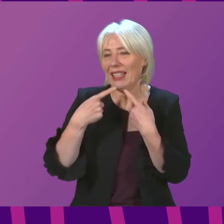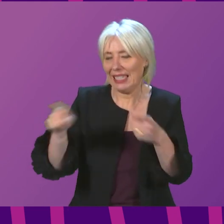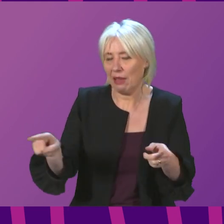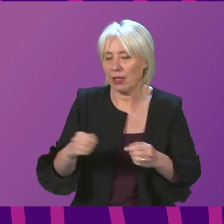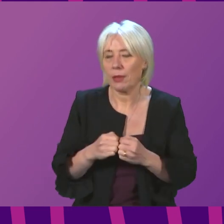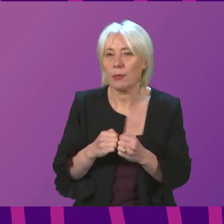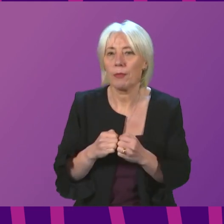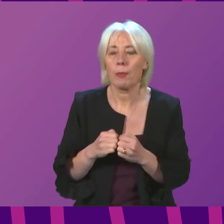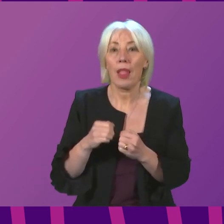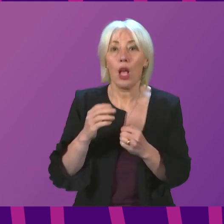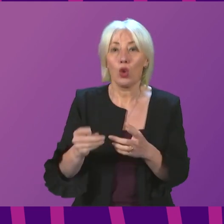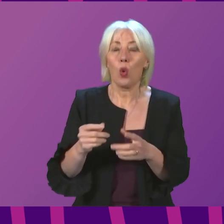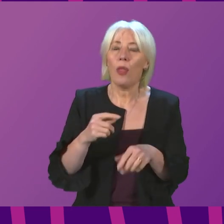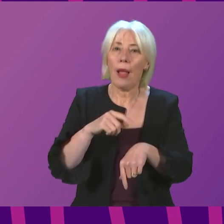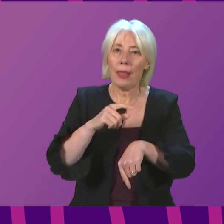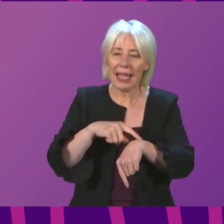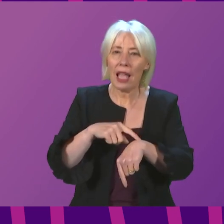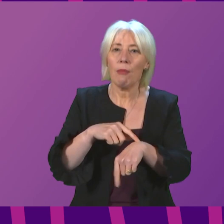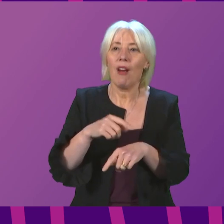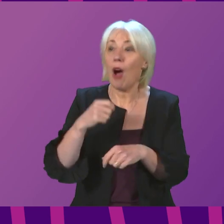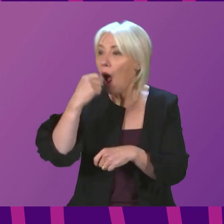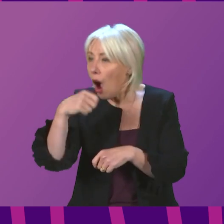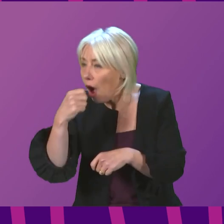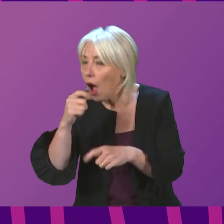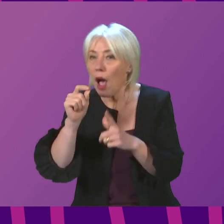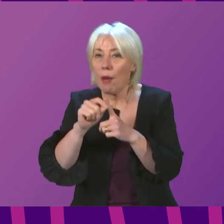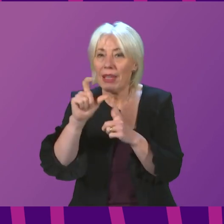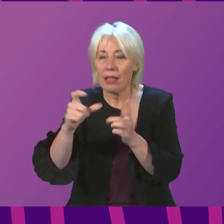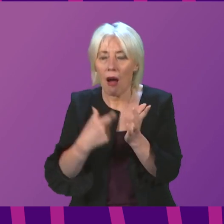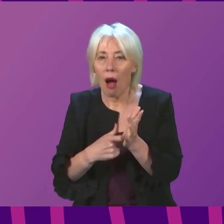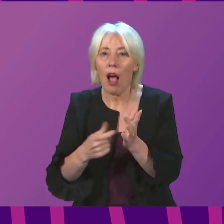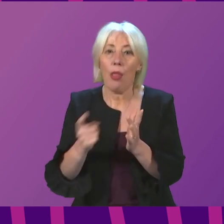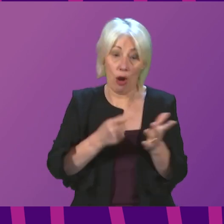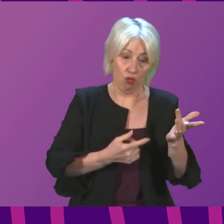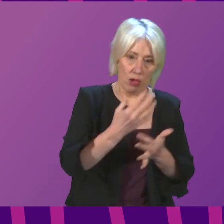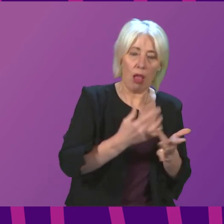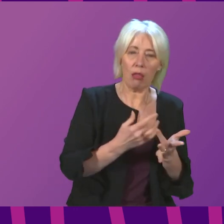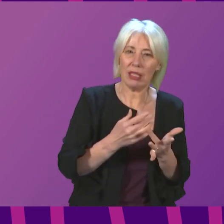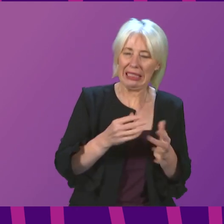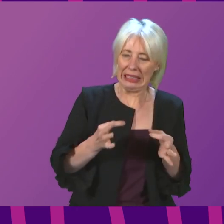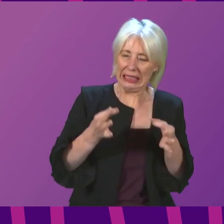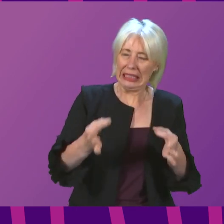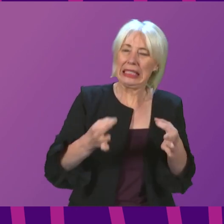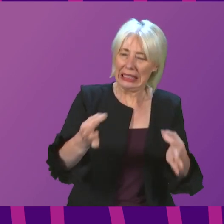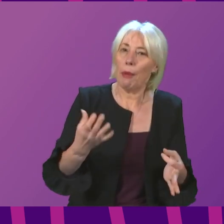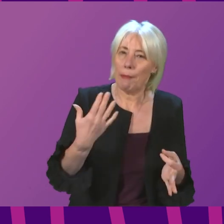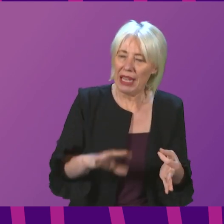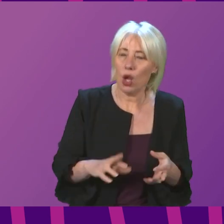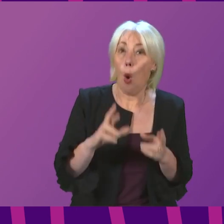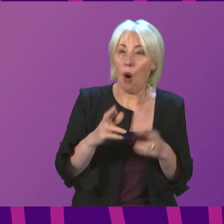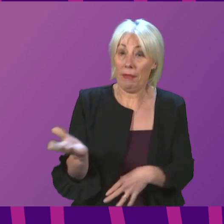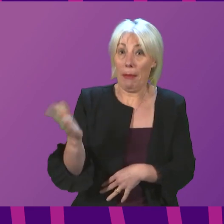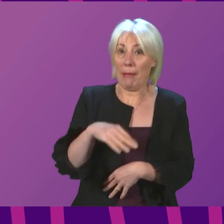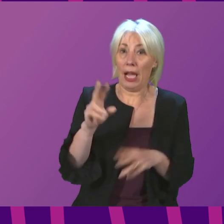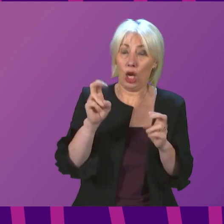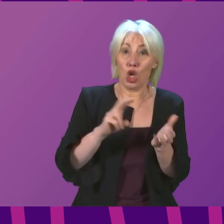been lengthening turnaround times. We hope they will return to normal over the course of the next couple of days. There